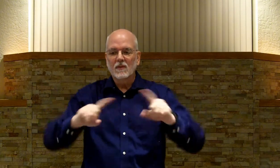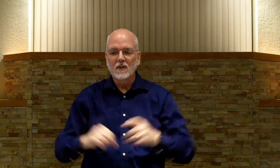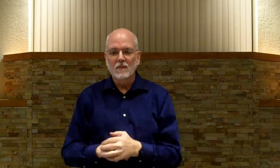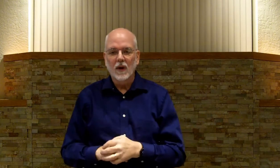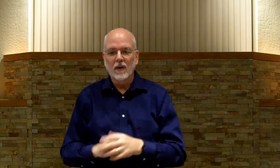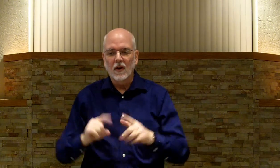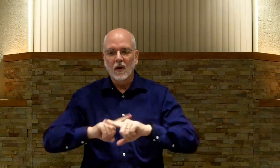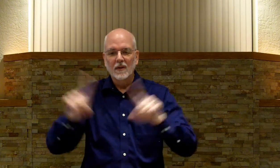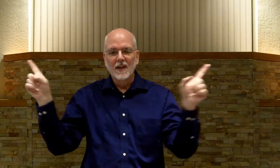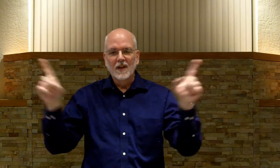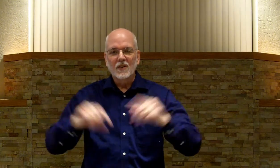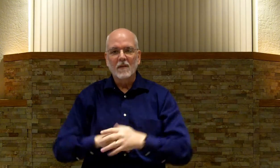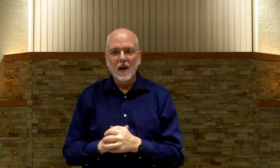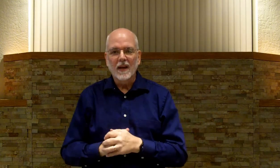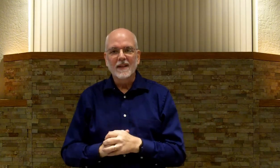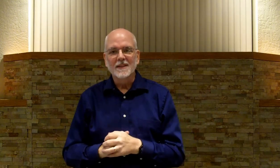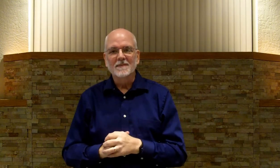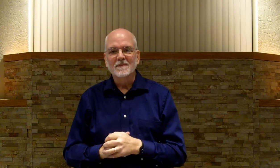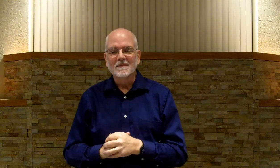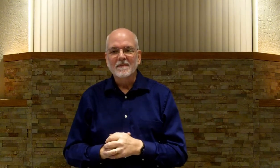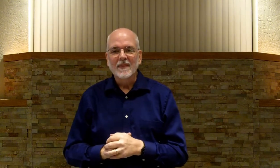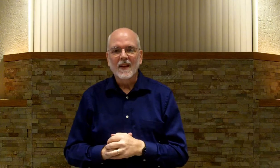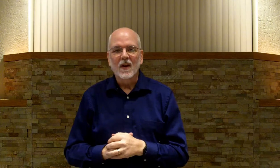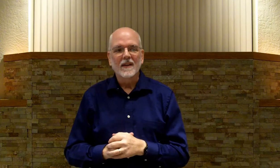Whatever they're called. Train blockades. All right?